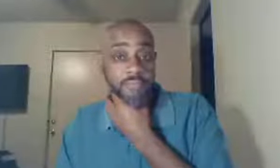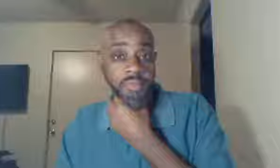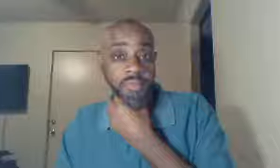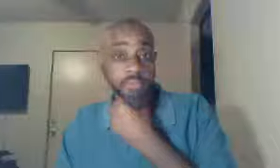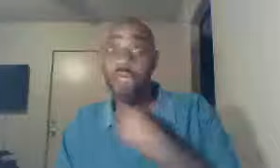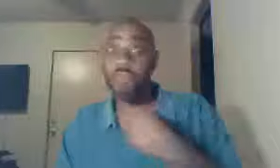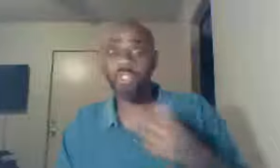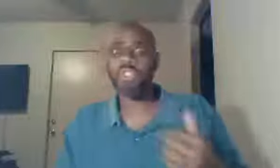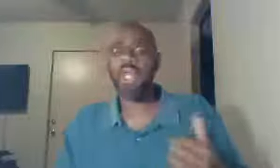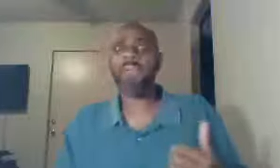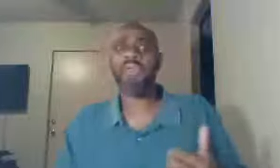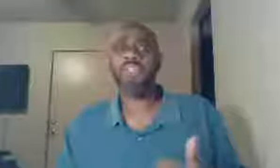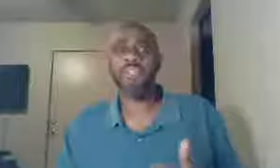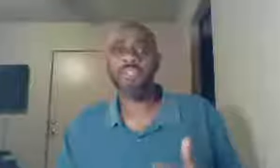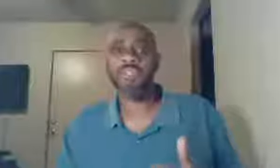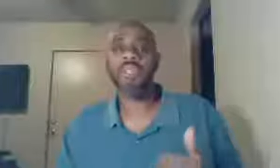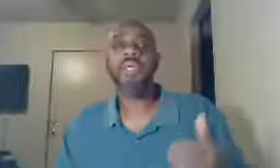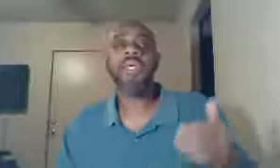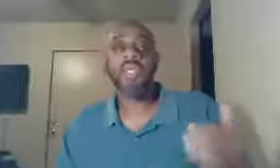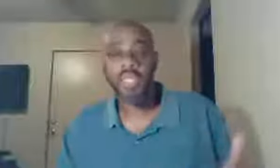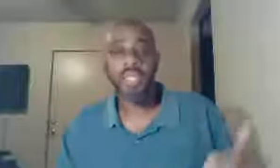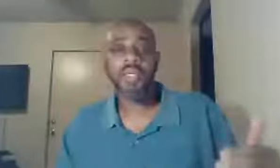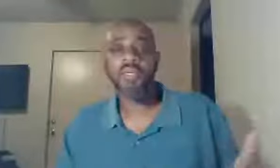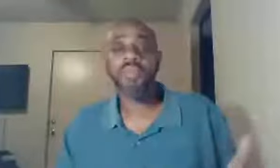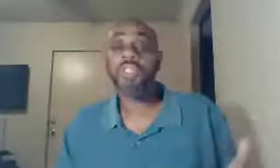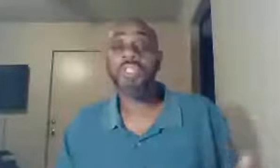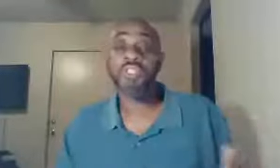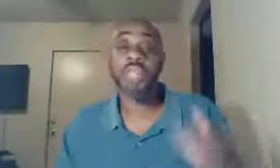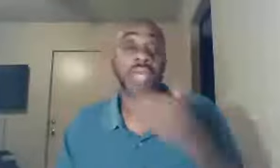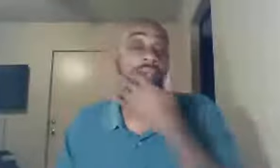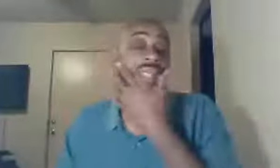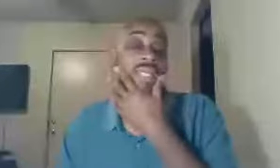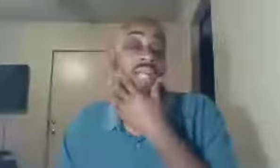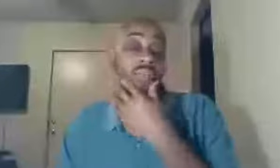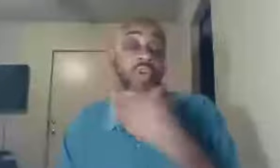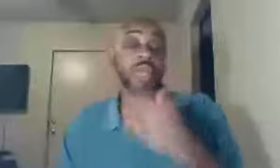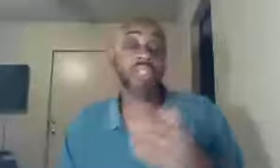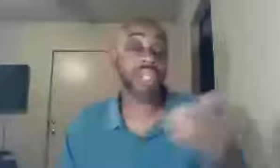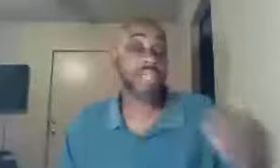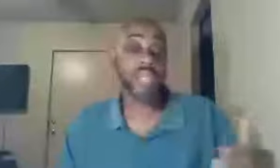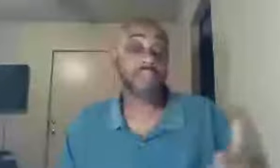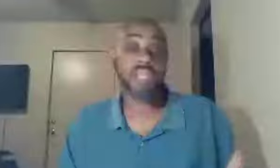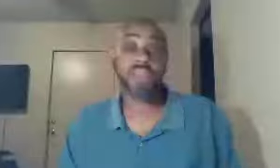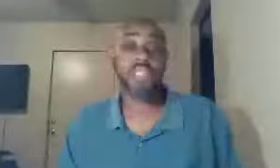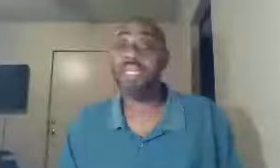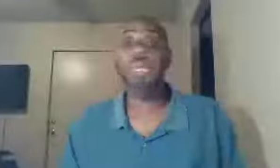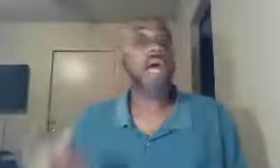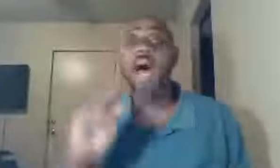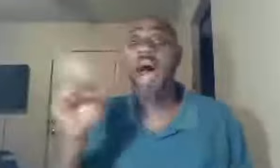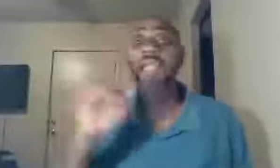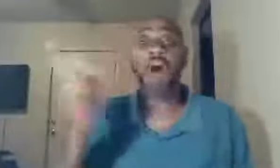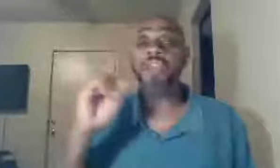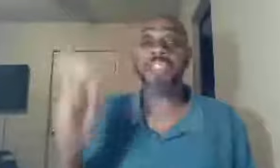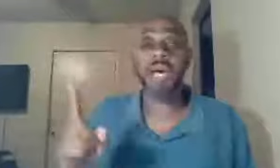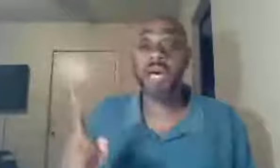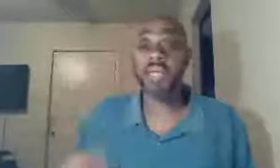but he was a disciple of Jesus, what did Jesus say, in the gospel, according to John chapter 17, I lost none, none